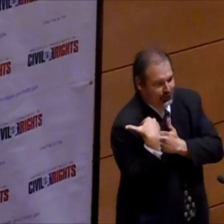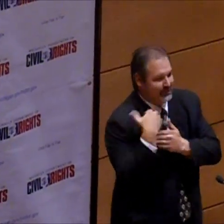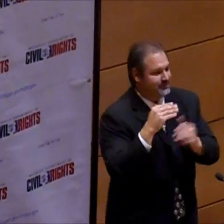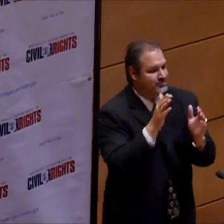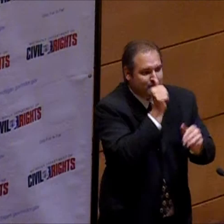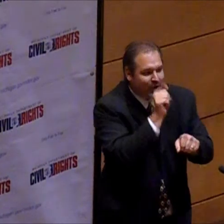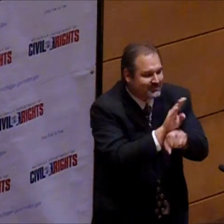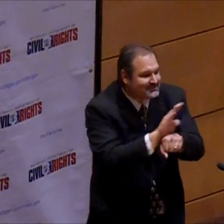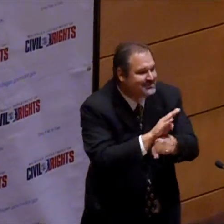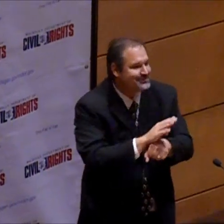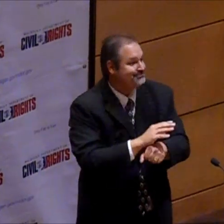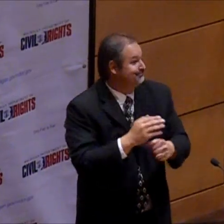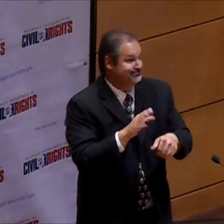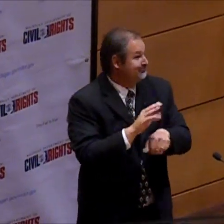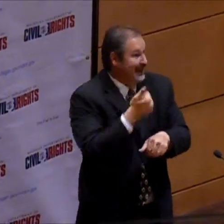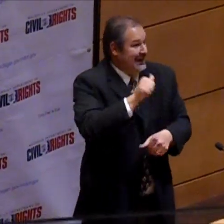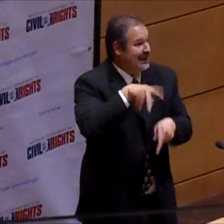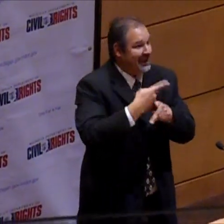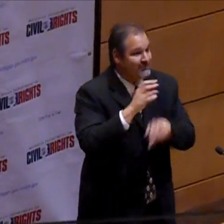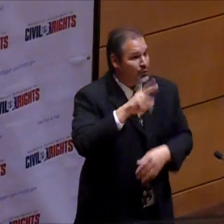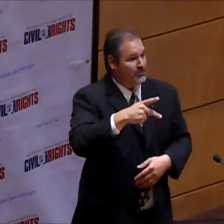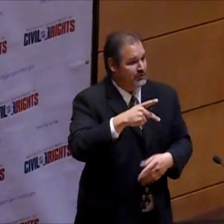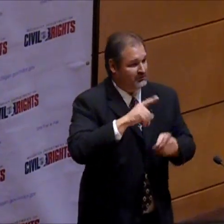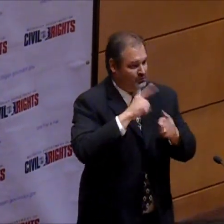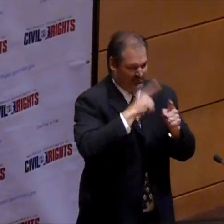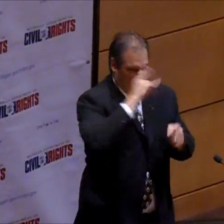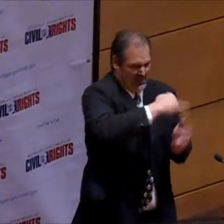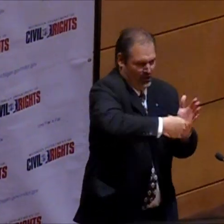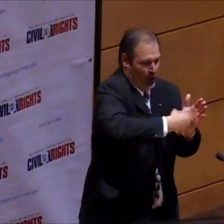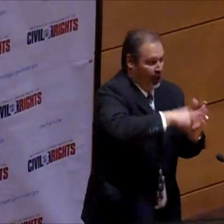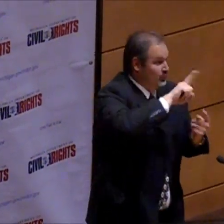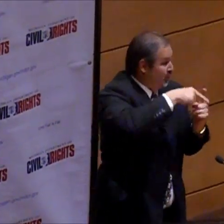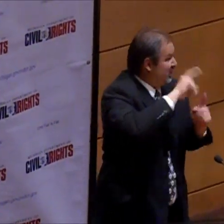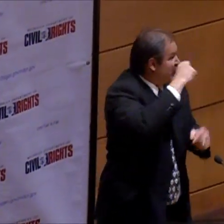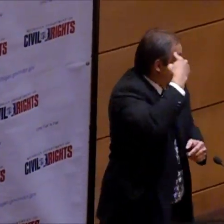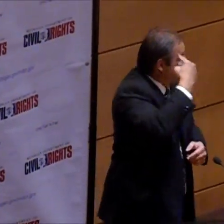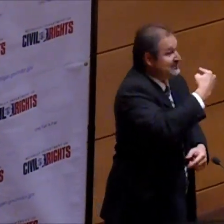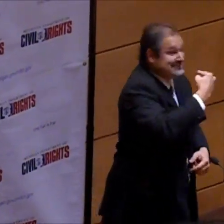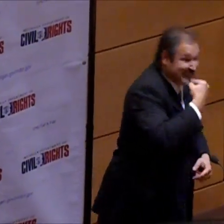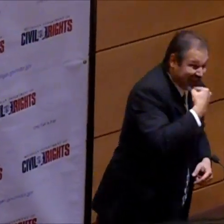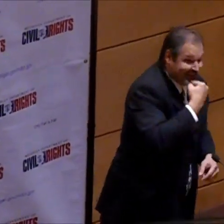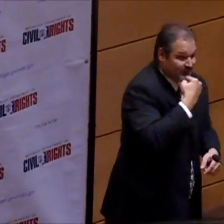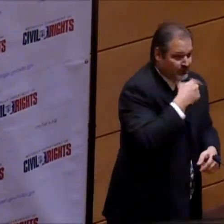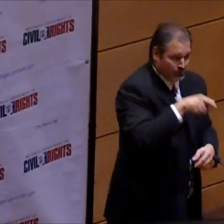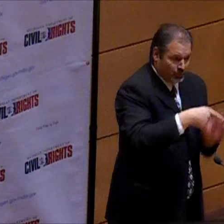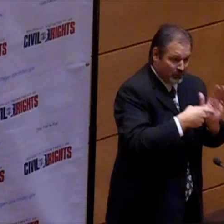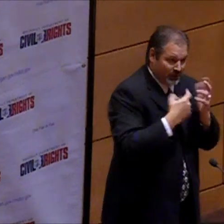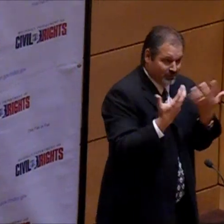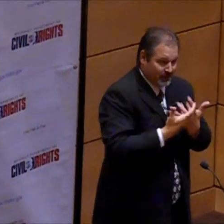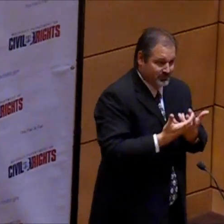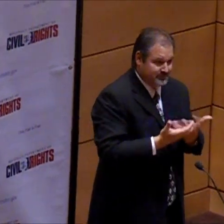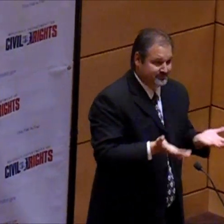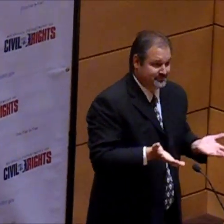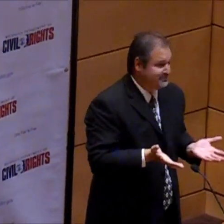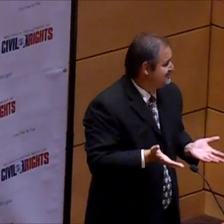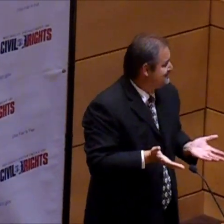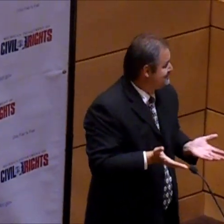We shouldn't burden private businesses or any kind of operations for those costs. The government says you have to